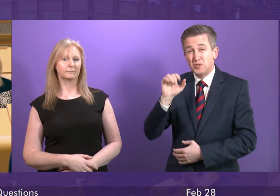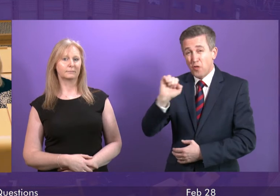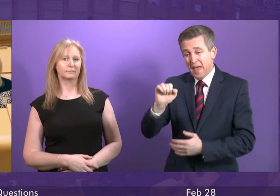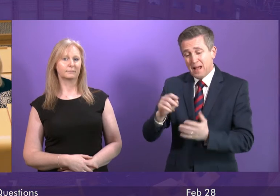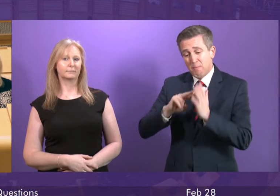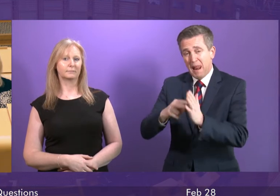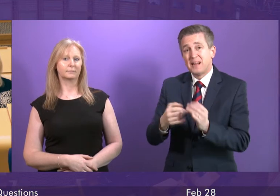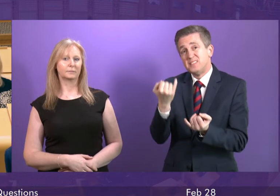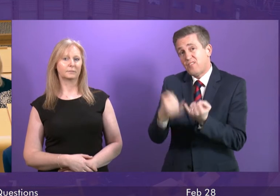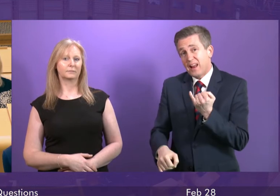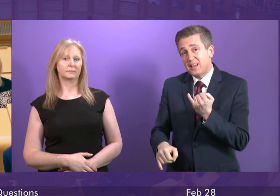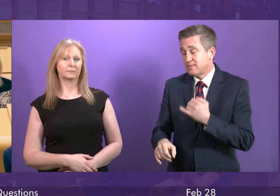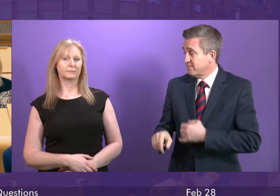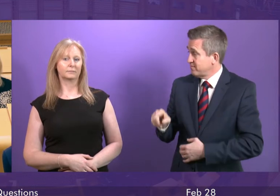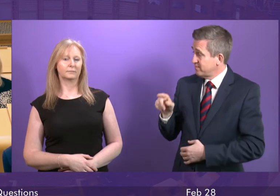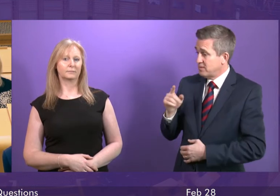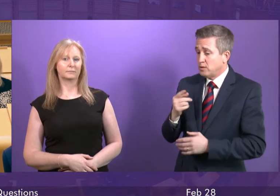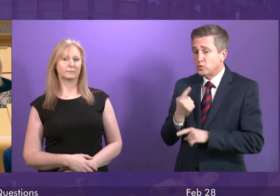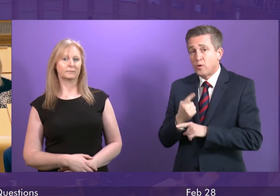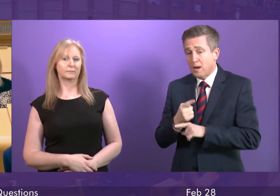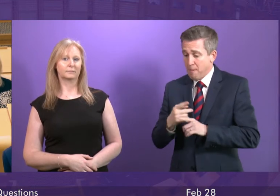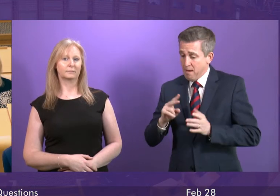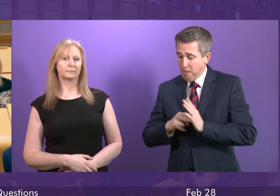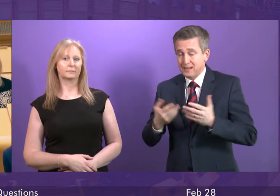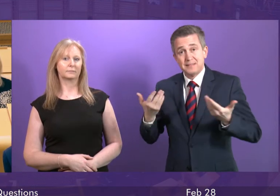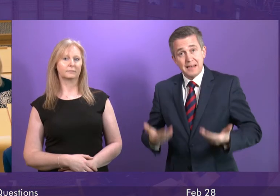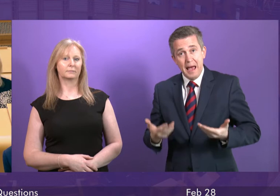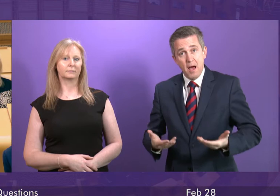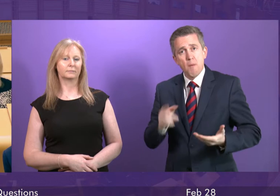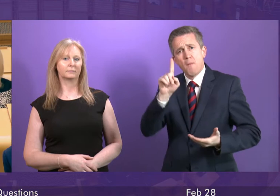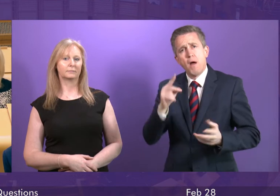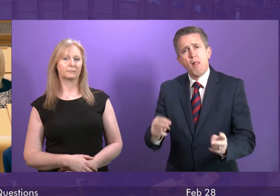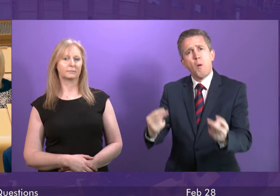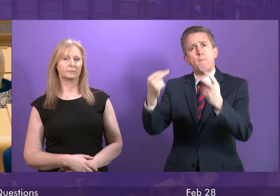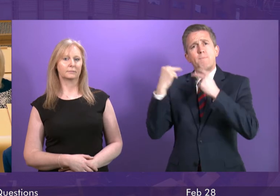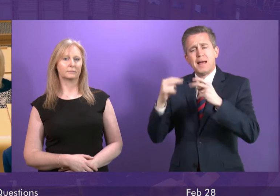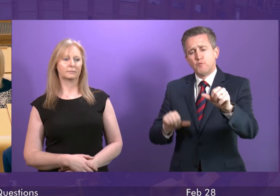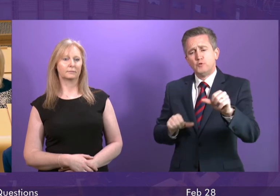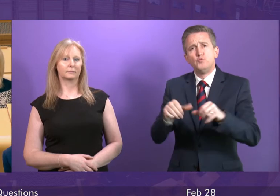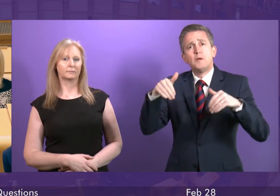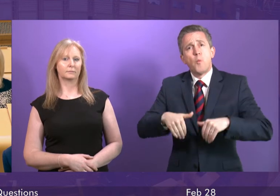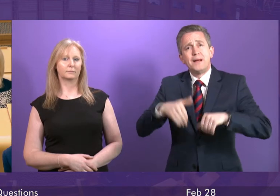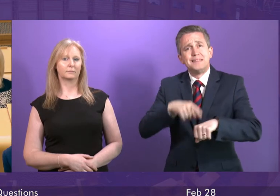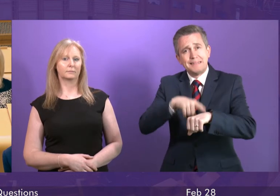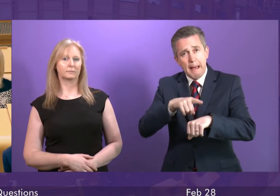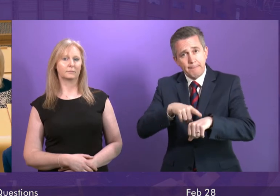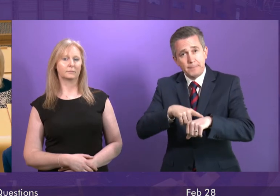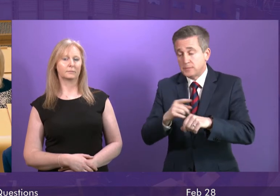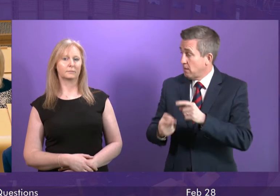talks about the efforts being made now, but let's look at her record in reducing waiting times. For example, last year the previous